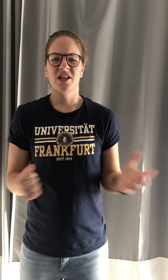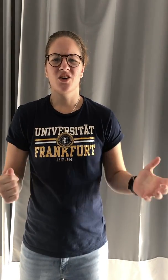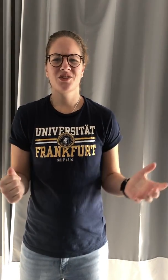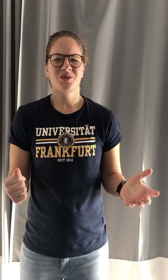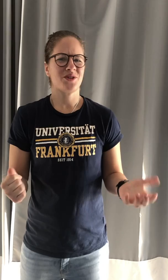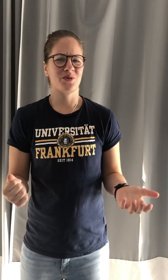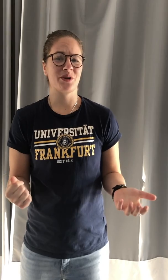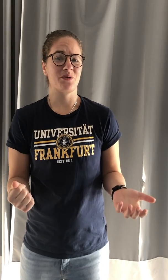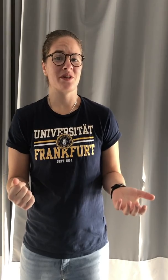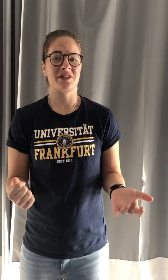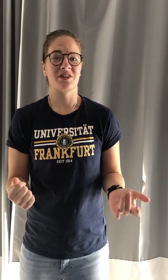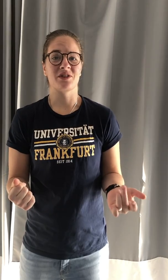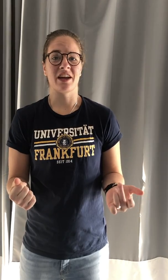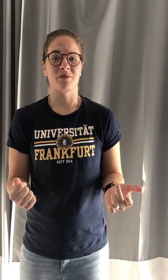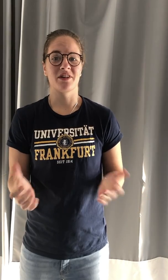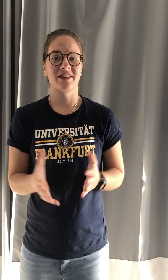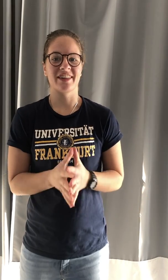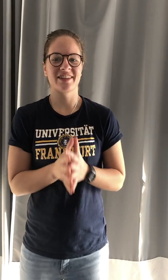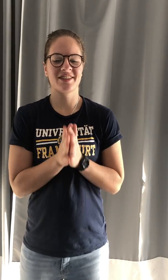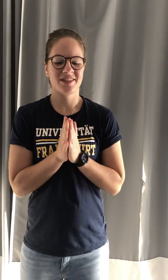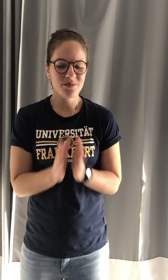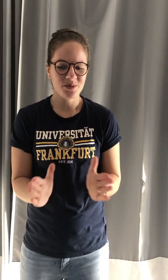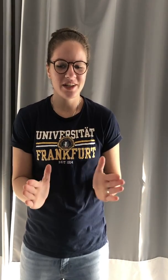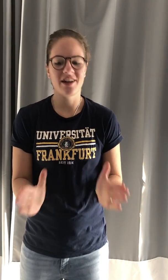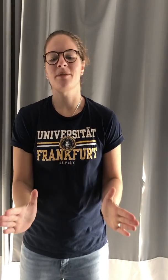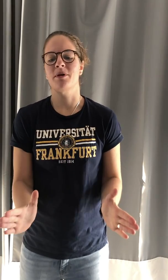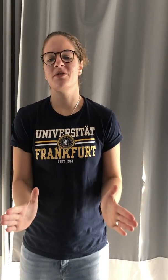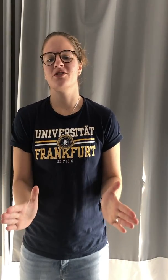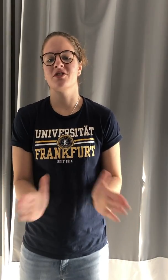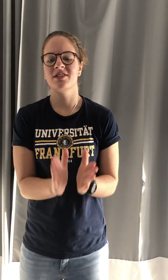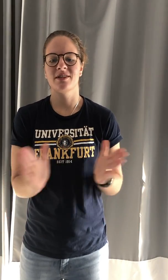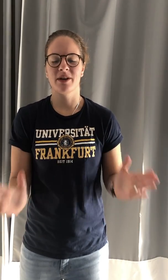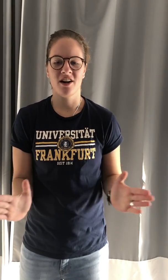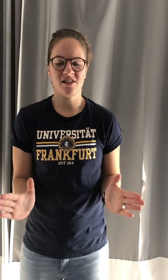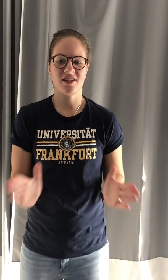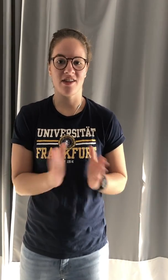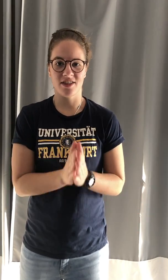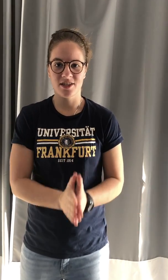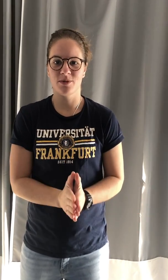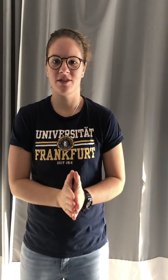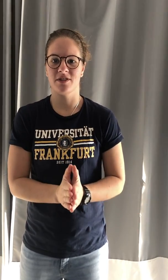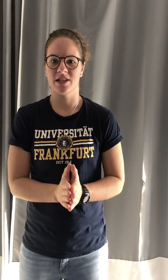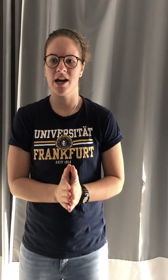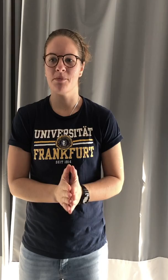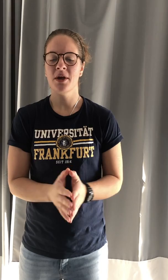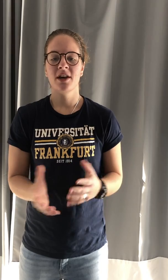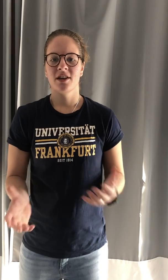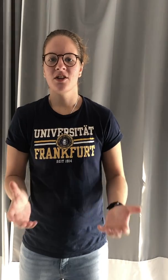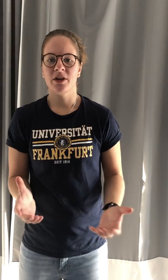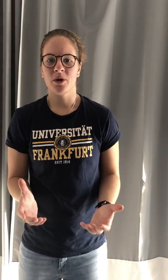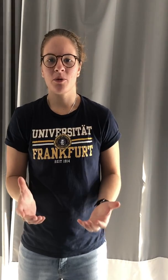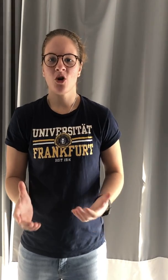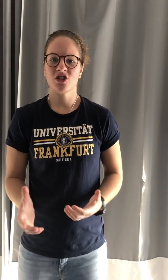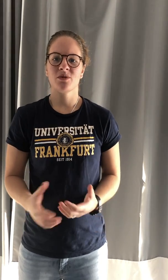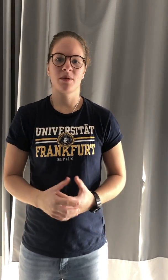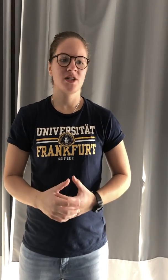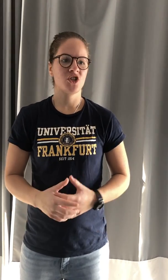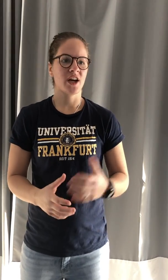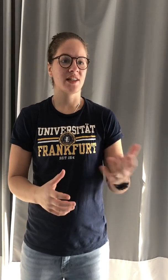Also, it's really weird to talk to a camera. That's simply not my ministry. That's not my calling at this specific time. When I'm coaching, when I'm teaching, I can